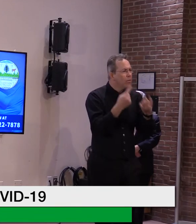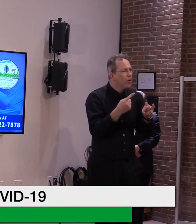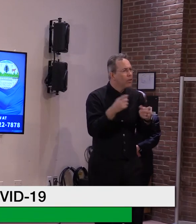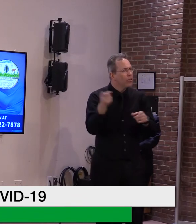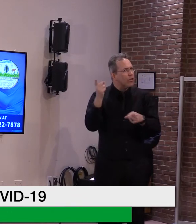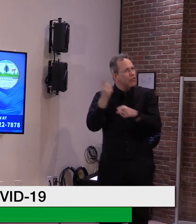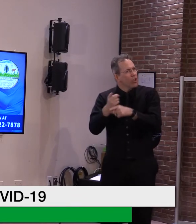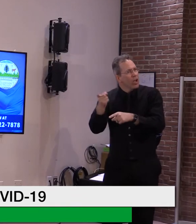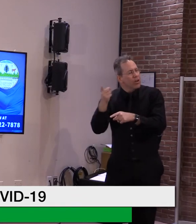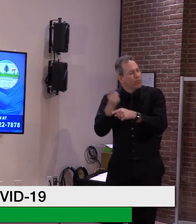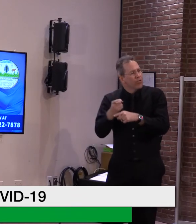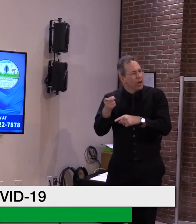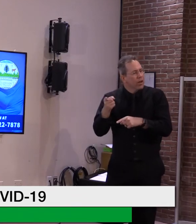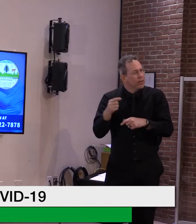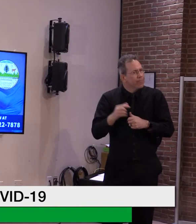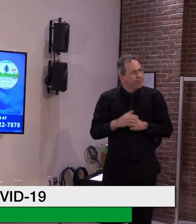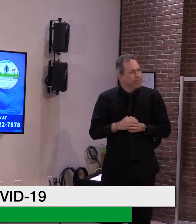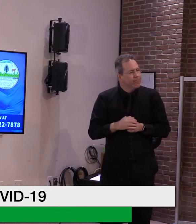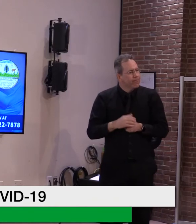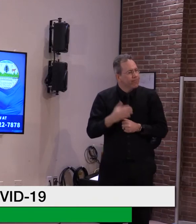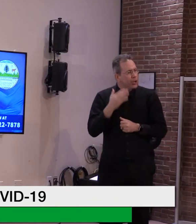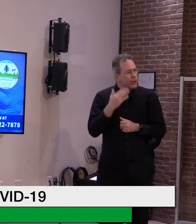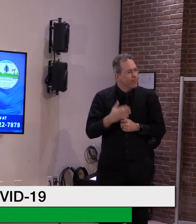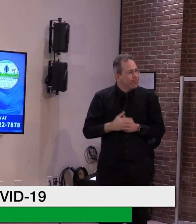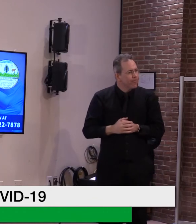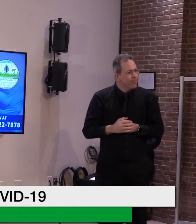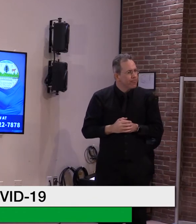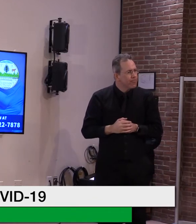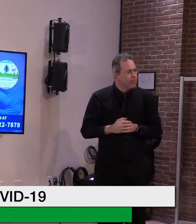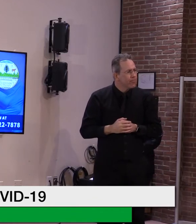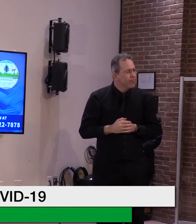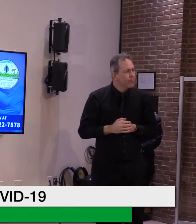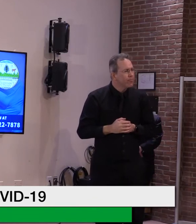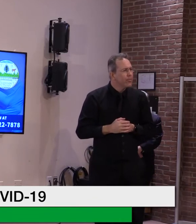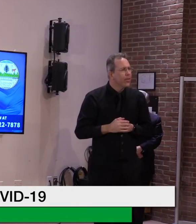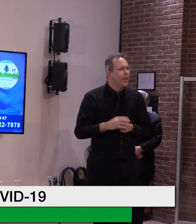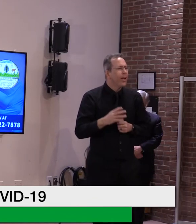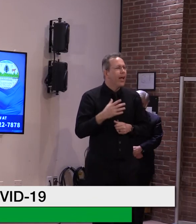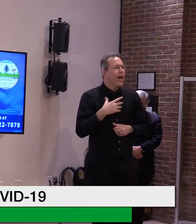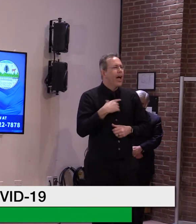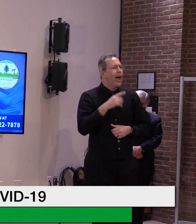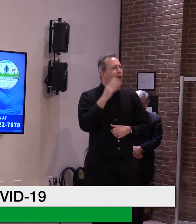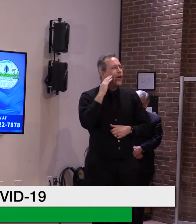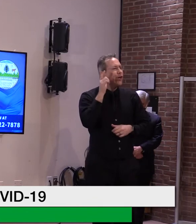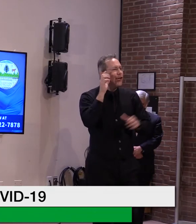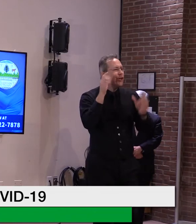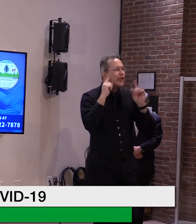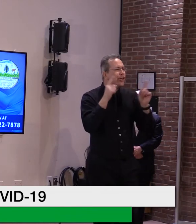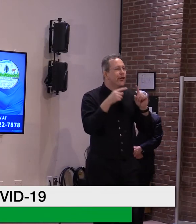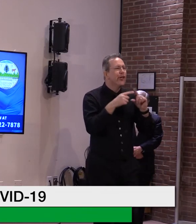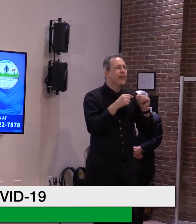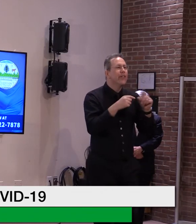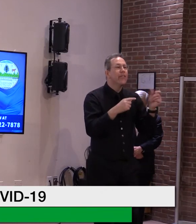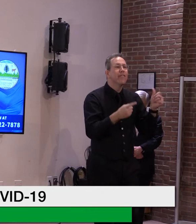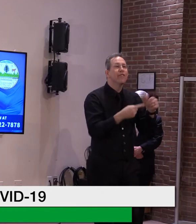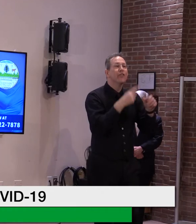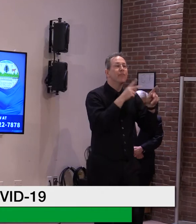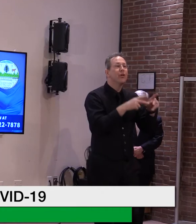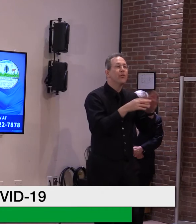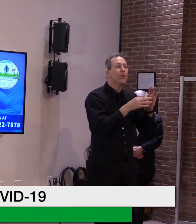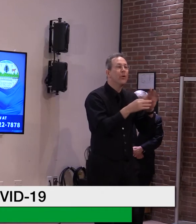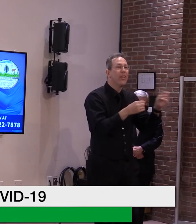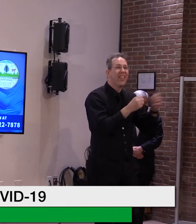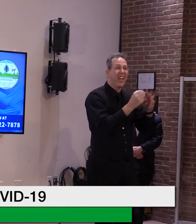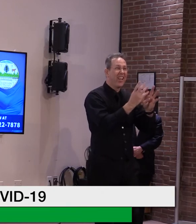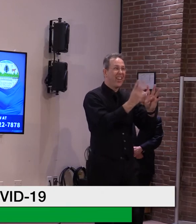being out on the road, I, I'm not sure it was good. The first person in line, uh, waited for quite a while, finally got a card that said he